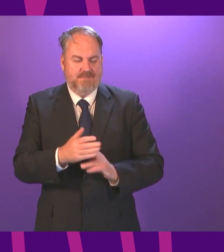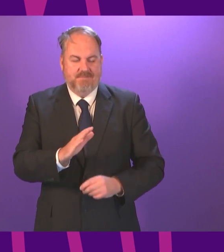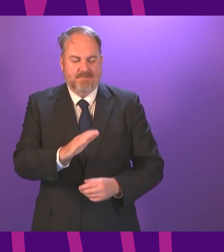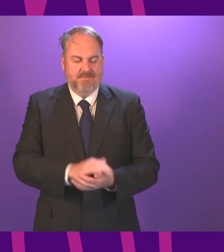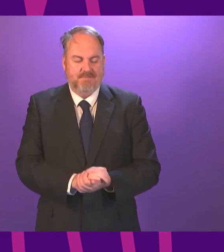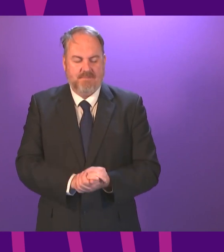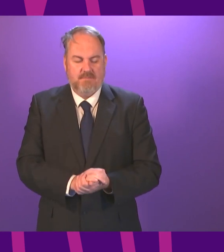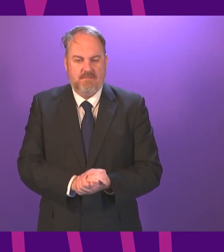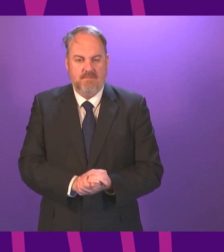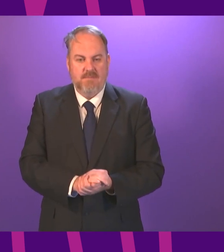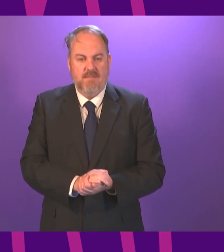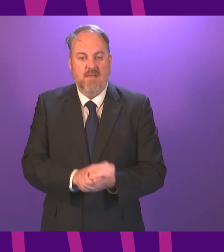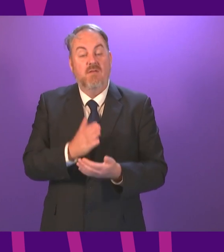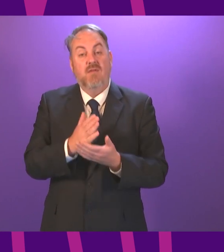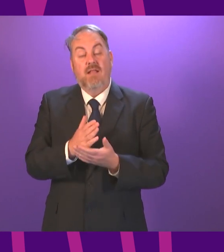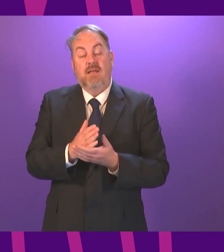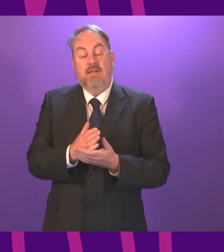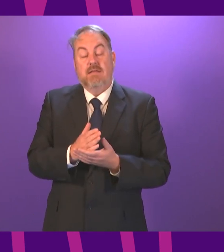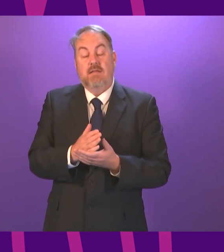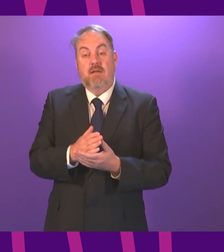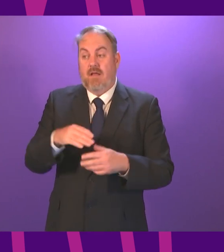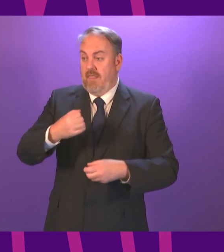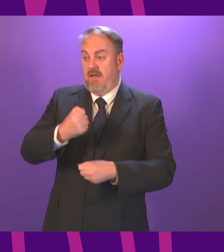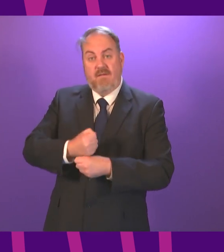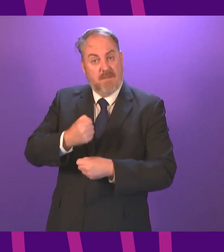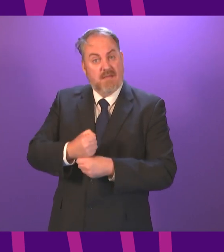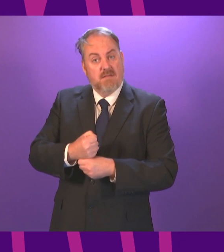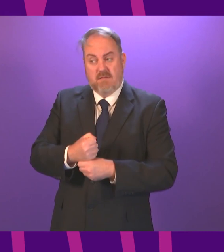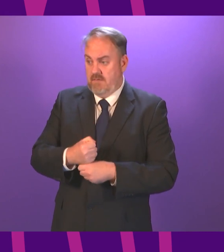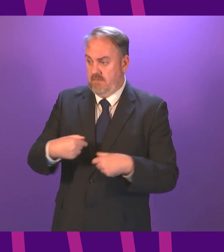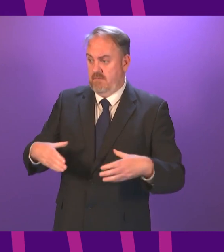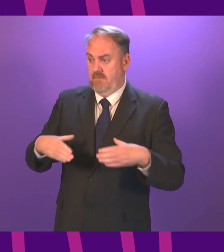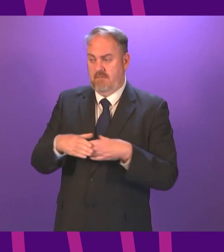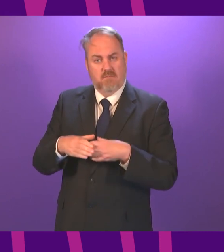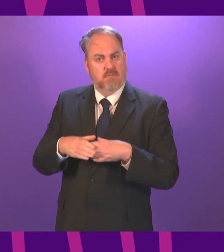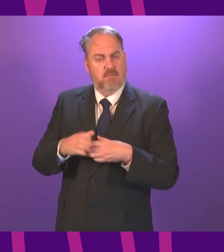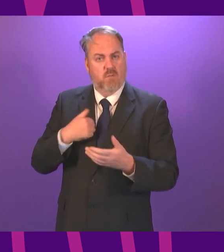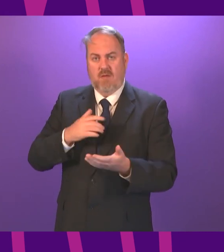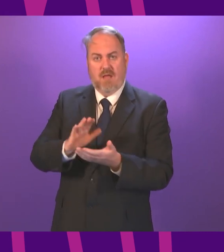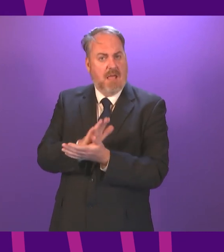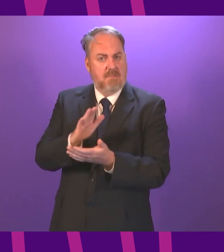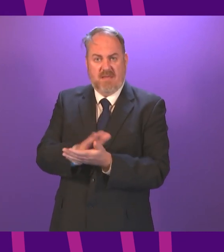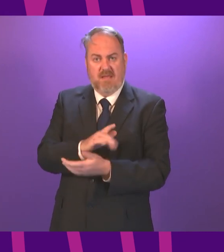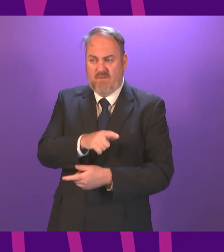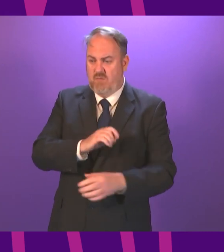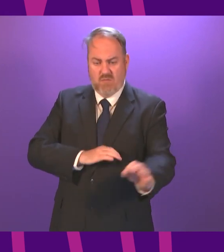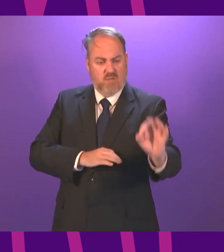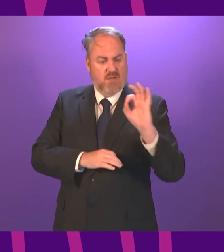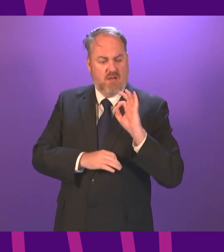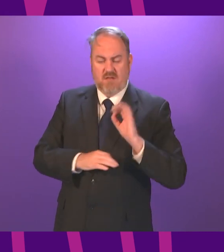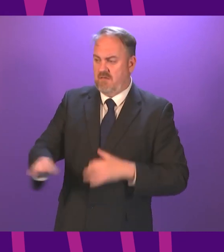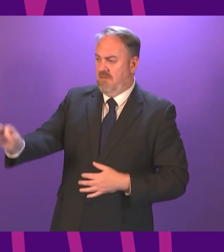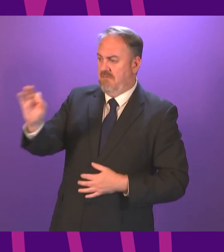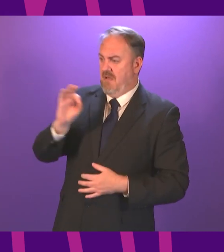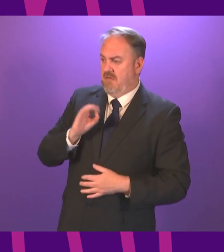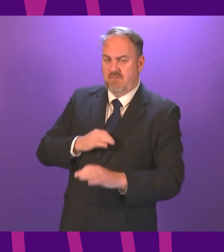the government is available to make, for parliamentary scrutiny, at all times